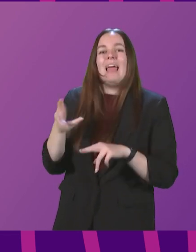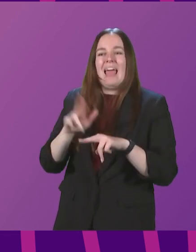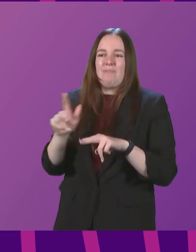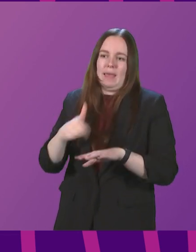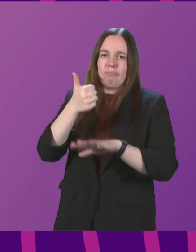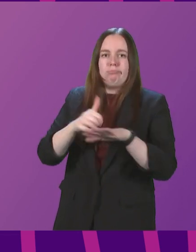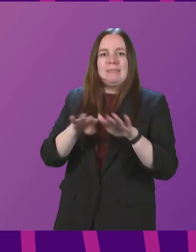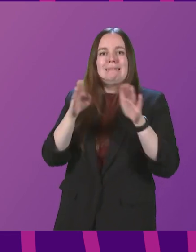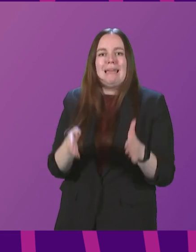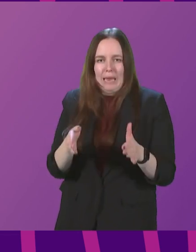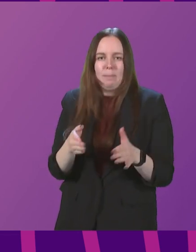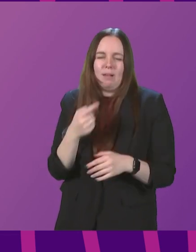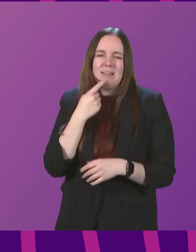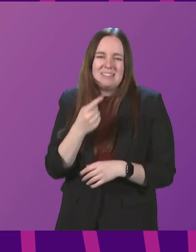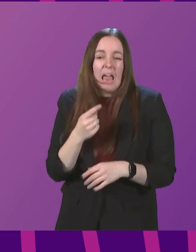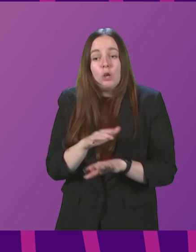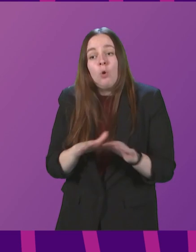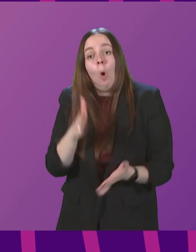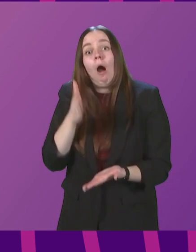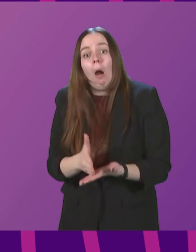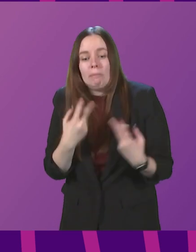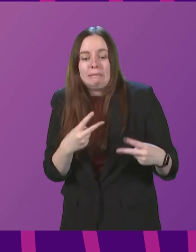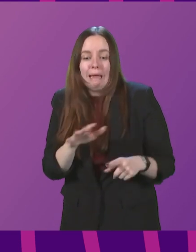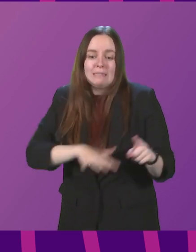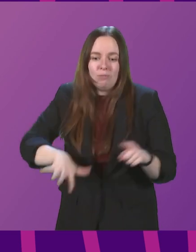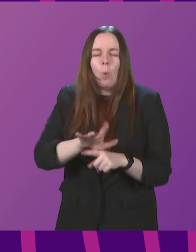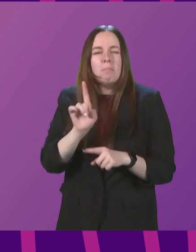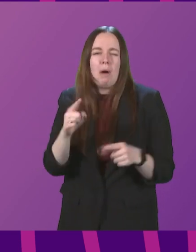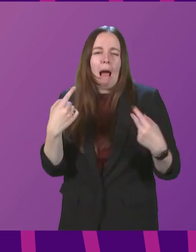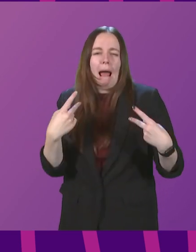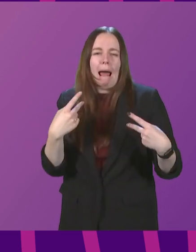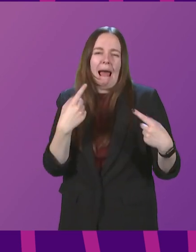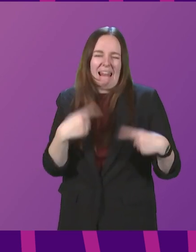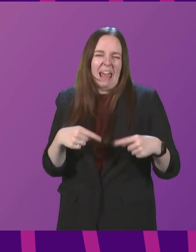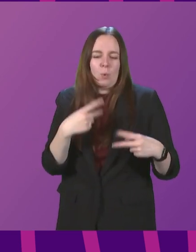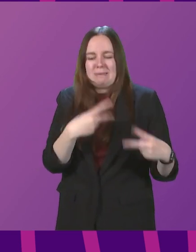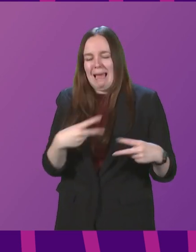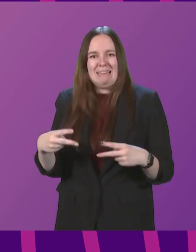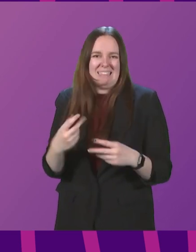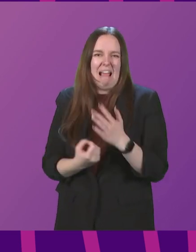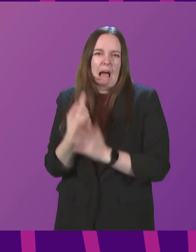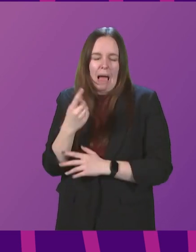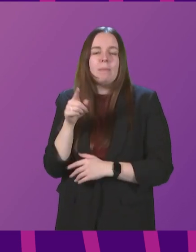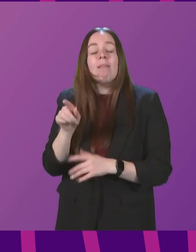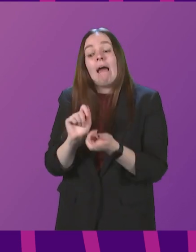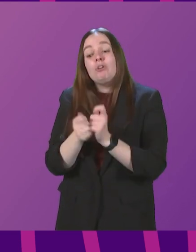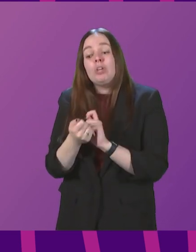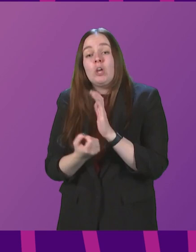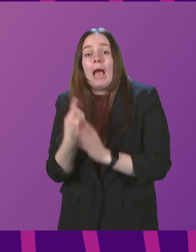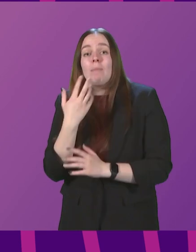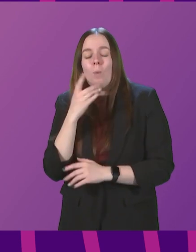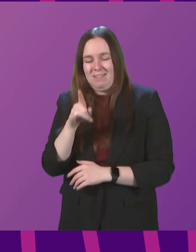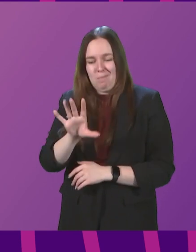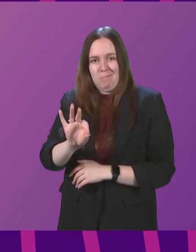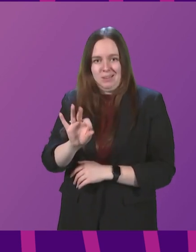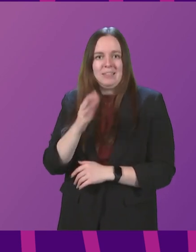dance floor and, therefore, claiming it is not a dance floor but, nevertheless, permitting dancing to take place. This change will take effect from Monday, when late